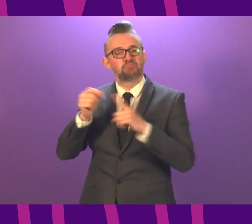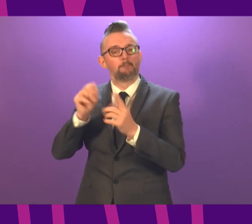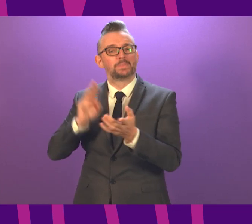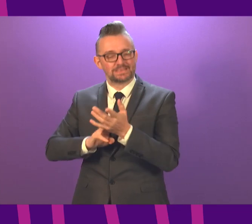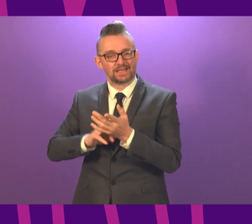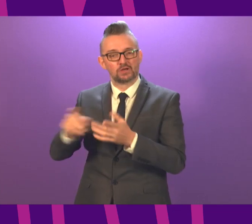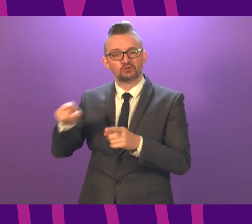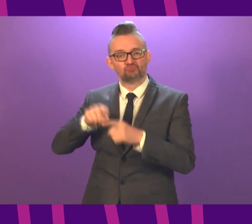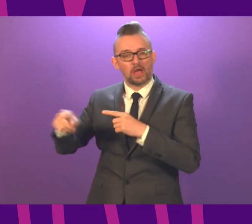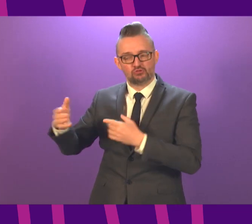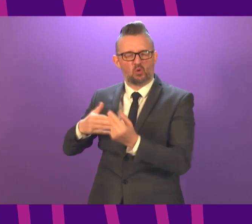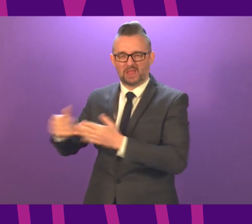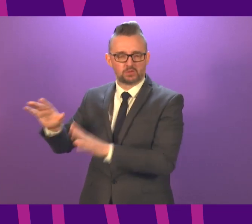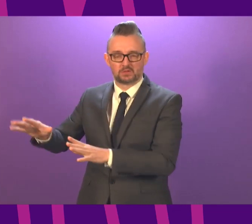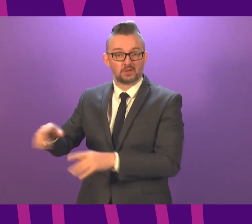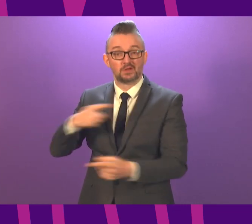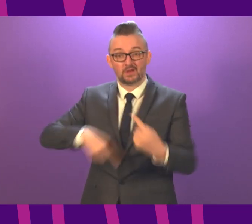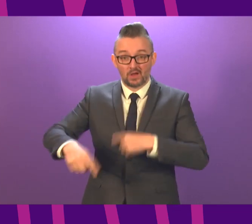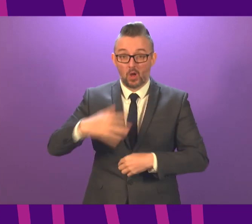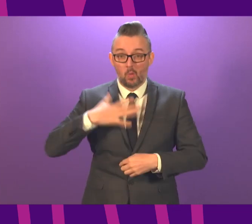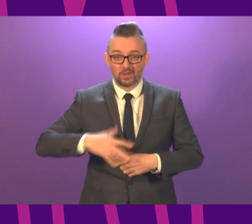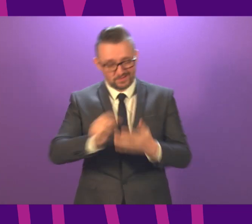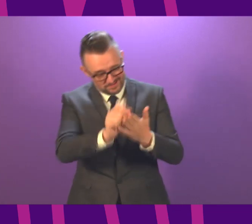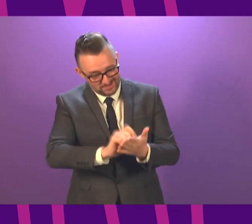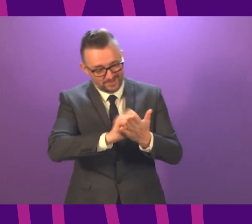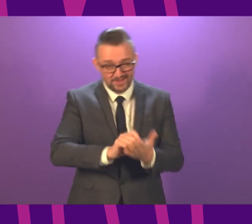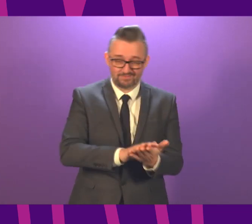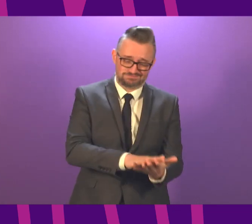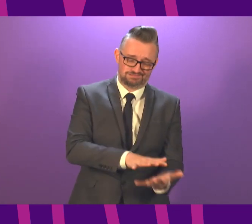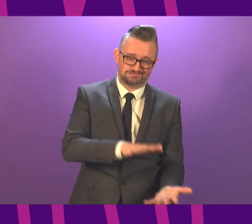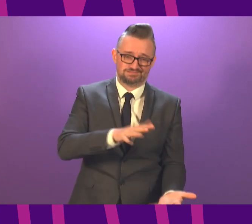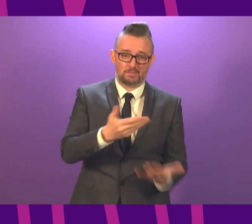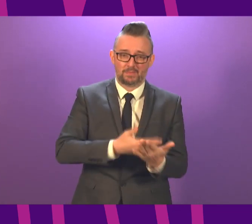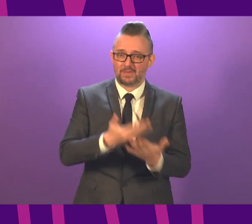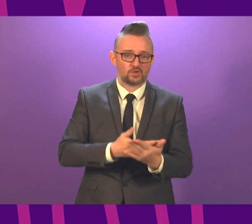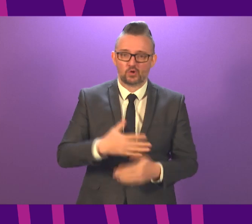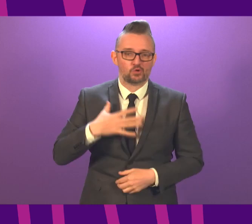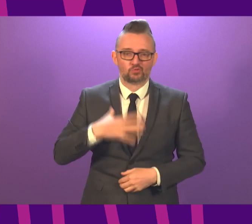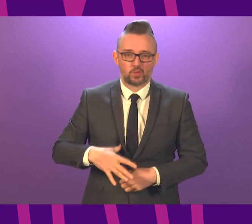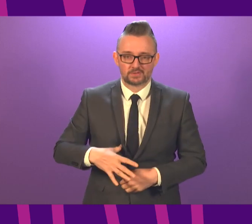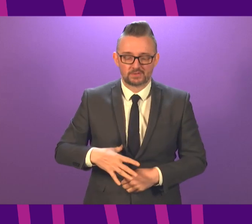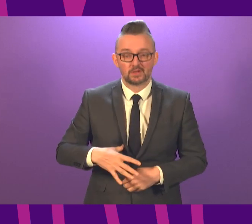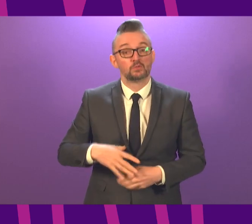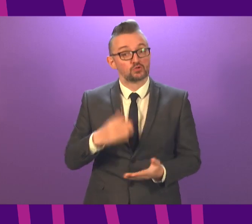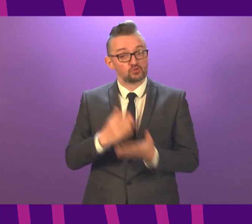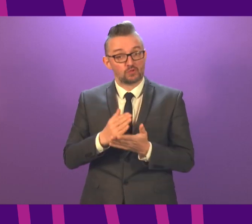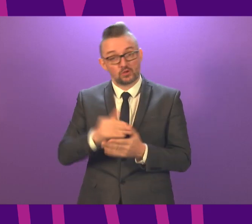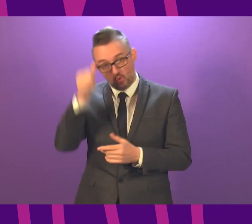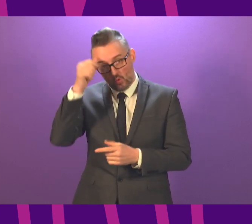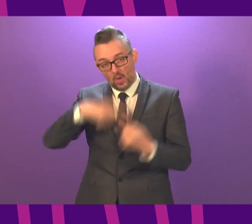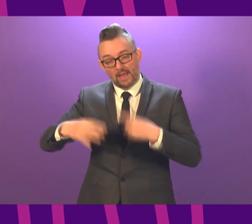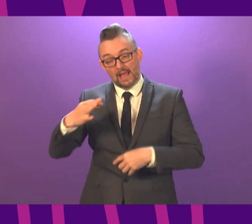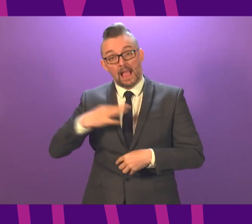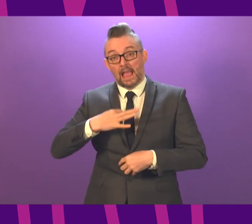were trying to sort that out as well. I do not think any of us want to put unnecessary barriers, any unnecessary barriers in the way of this at all, though it is important with any